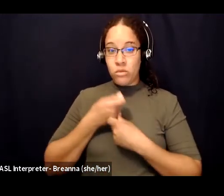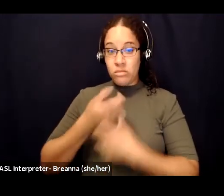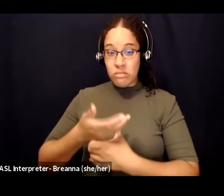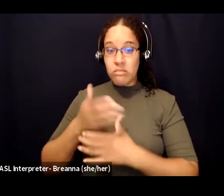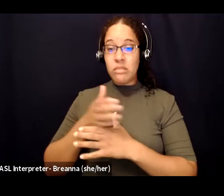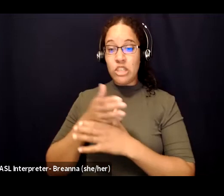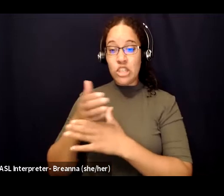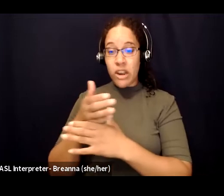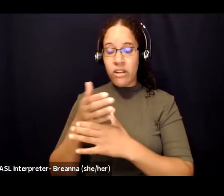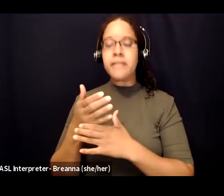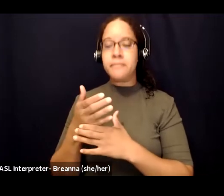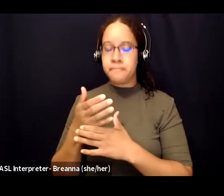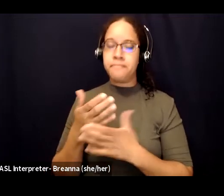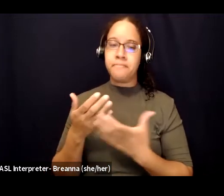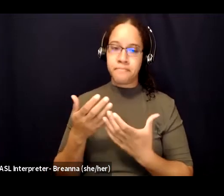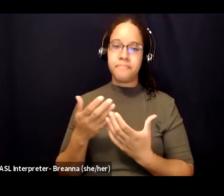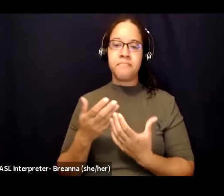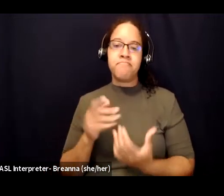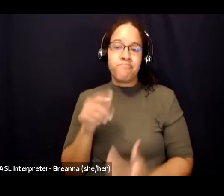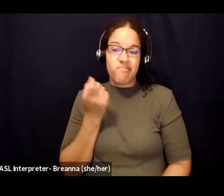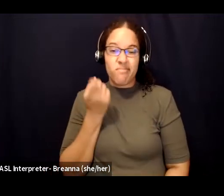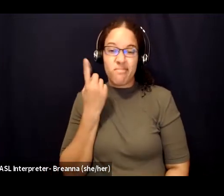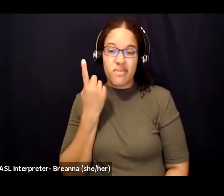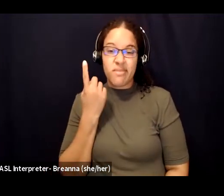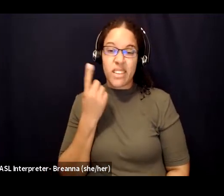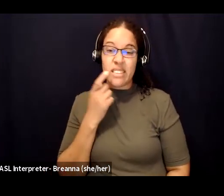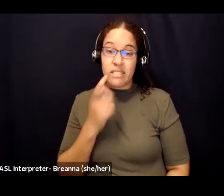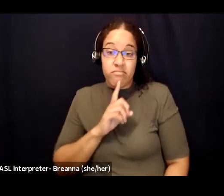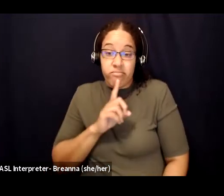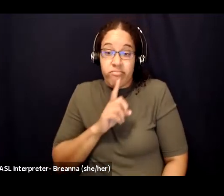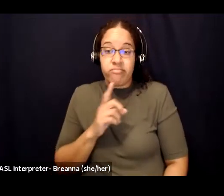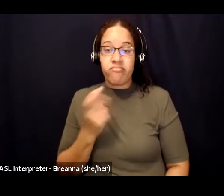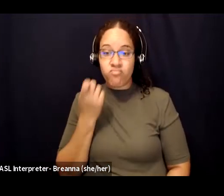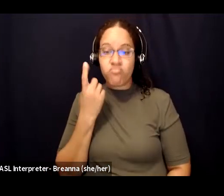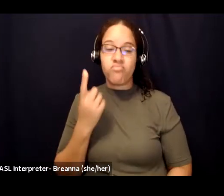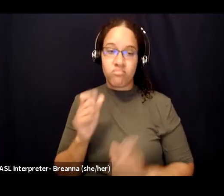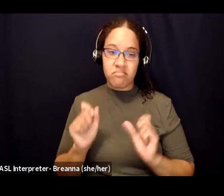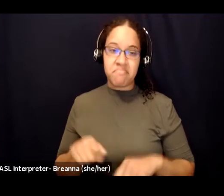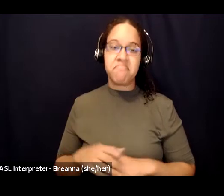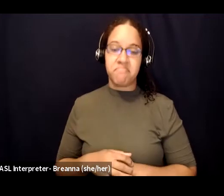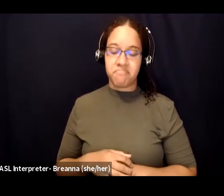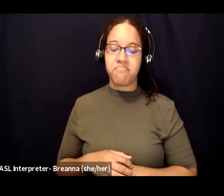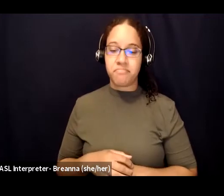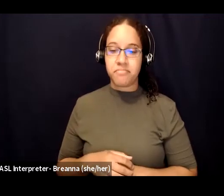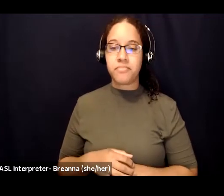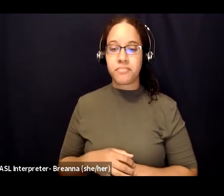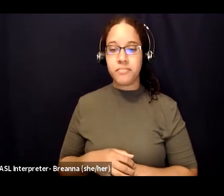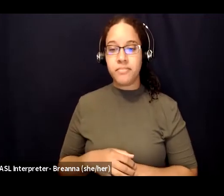even your sense of self, that makes sense. It's valid, it's understandable, and it can also be a catalyst for deeper connections.